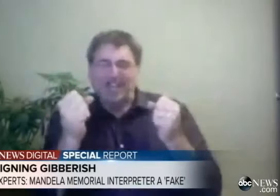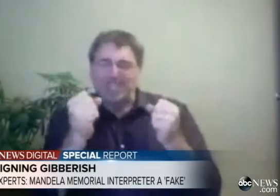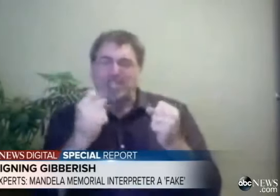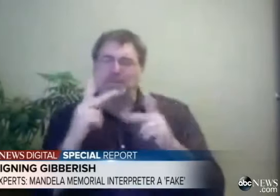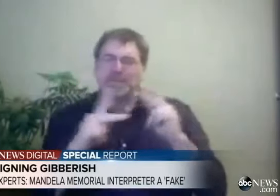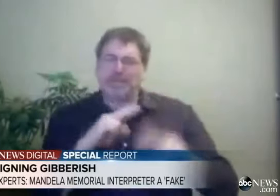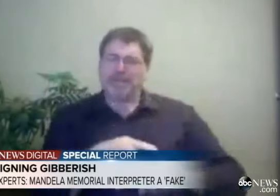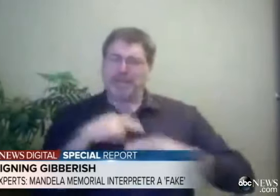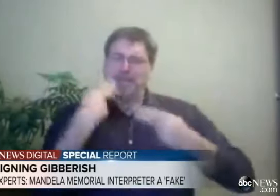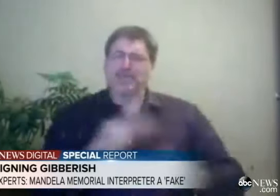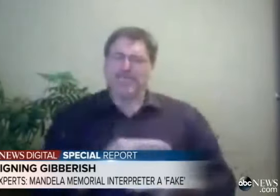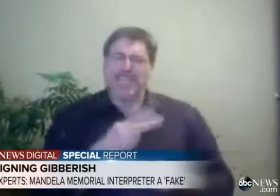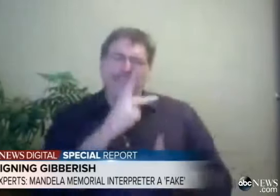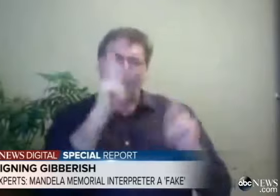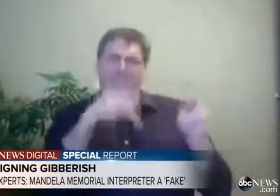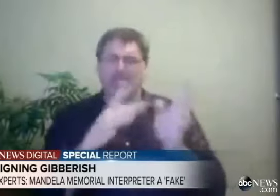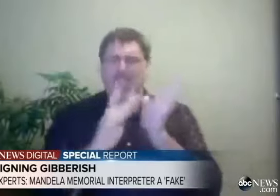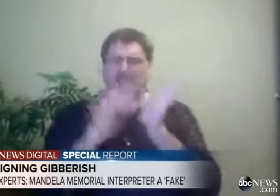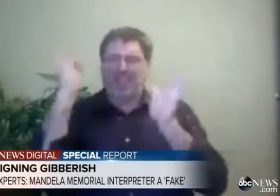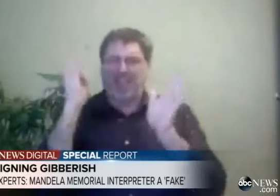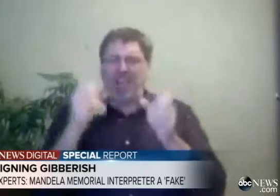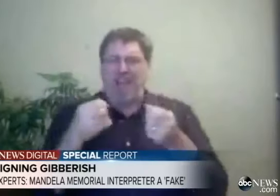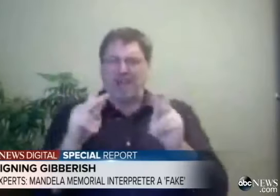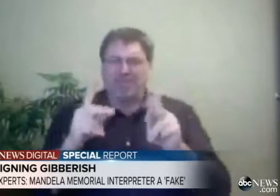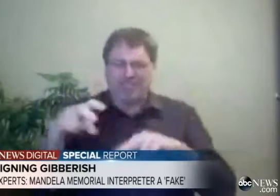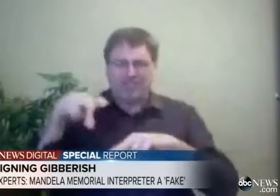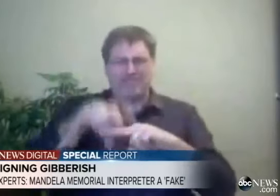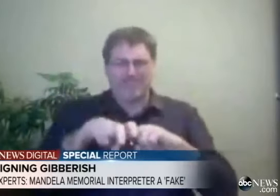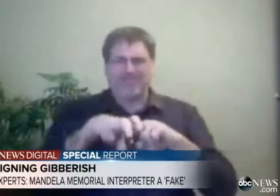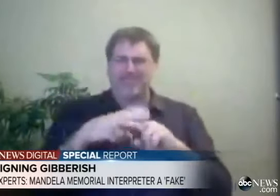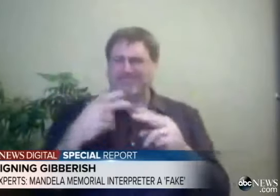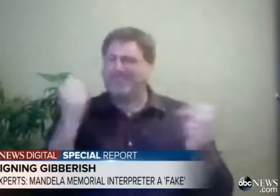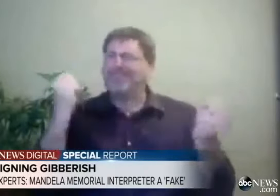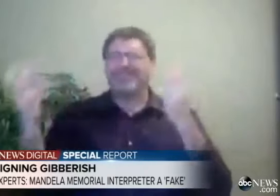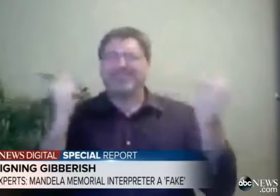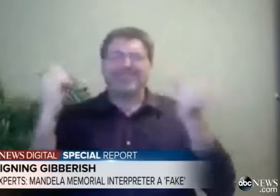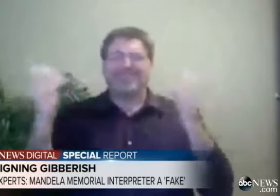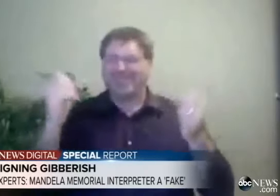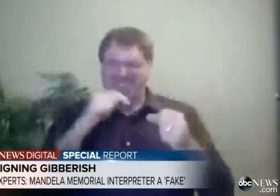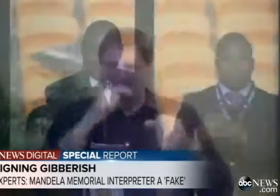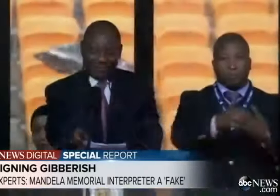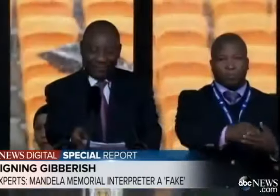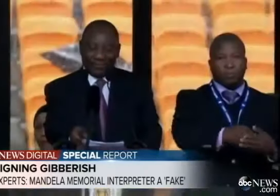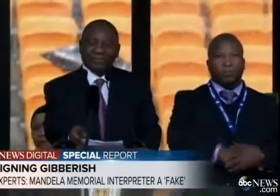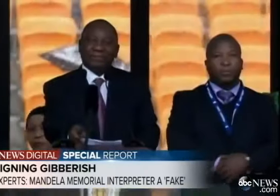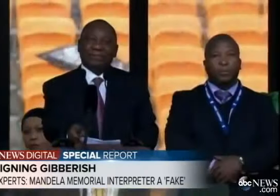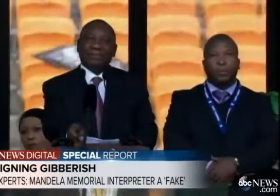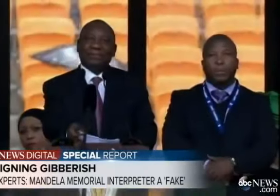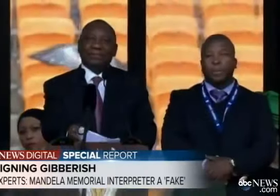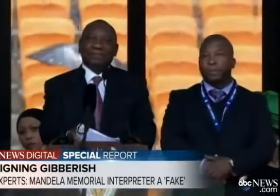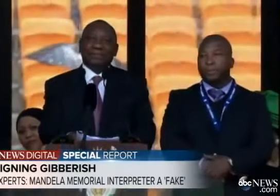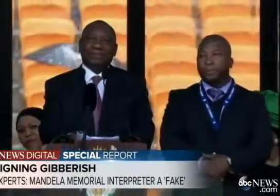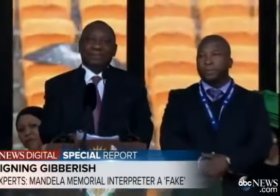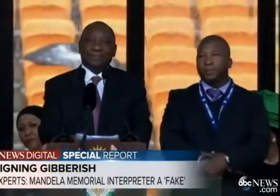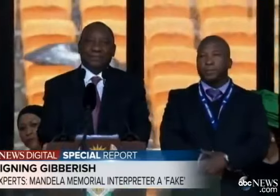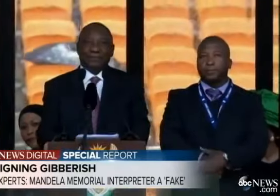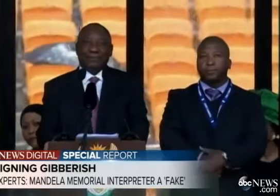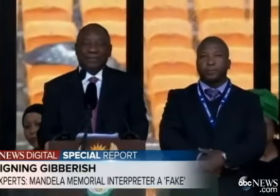African sign language, which upset a lot of people. who took advantage of the stage time and not signing, but